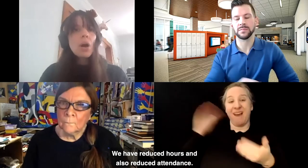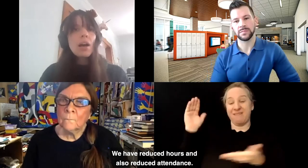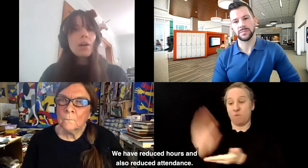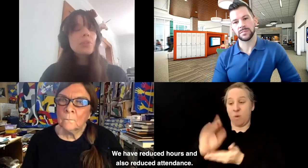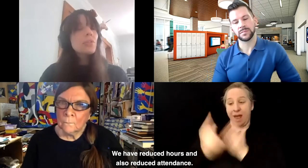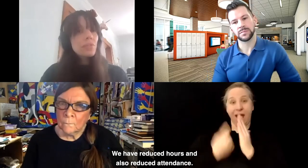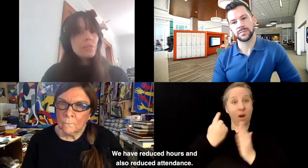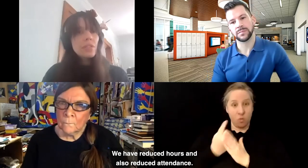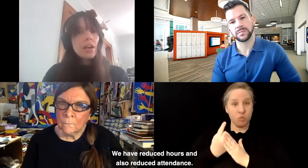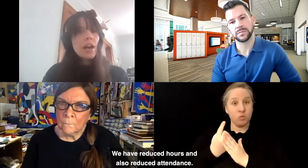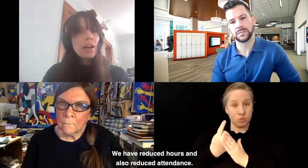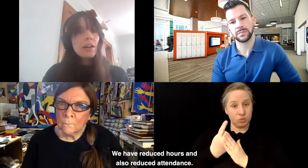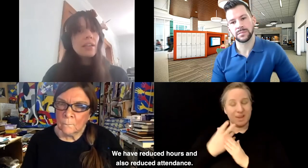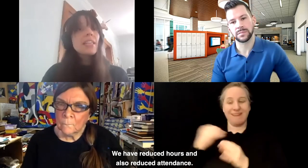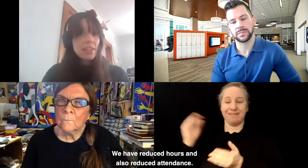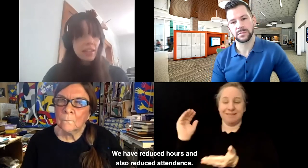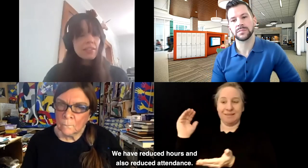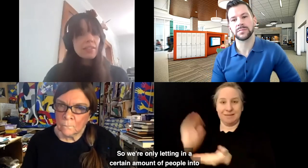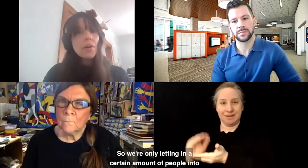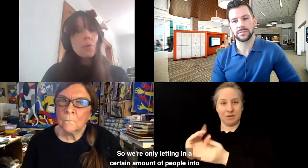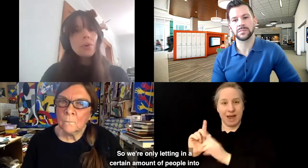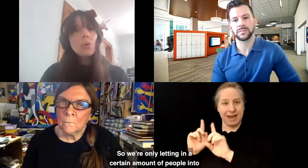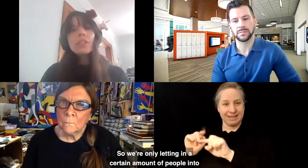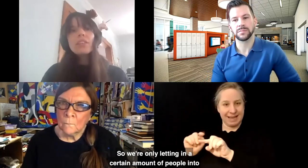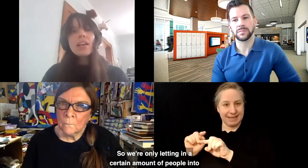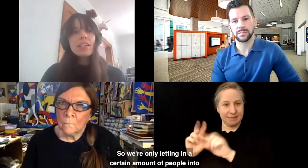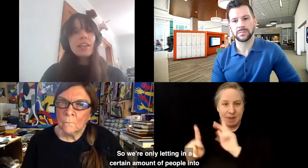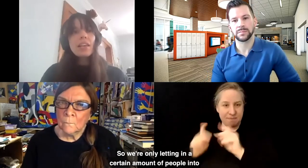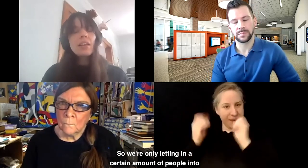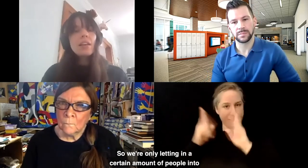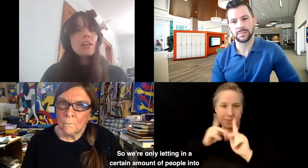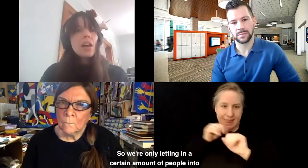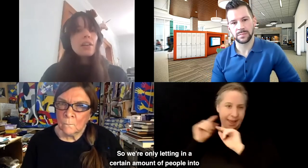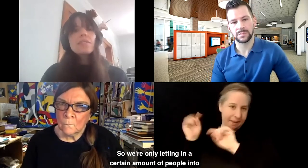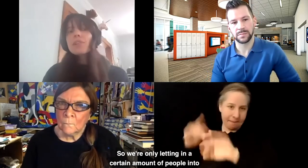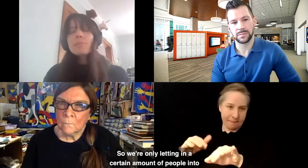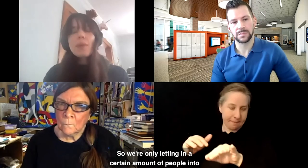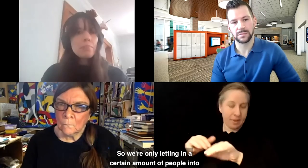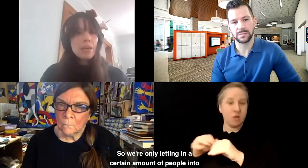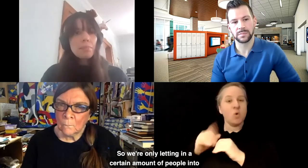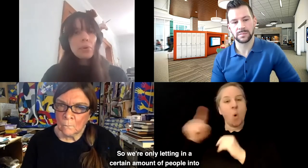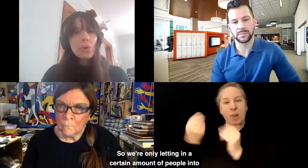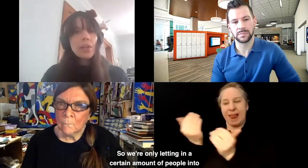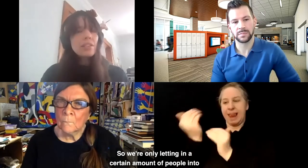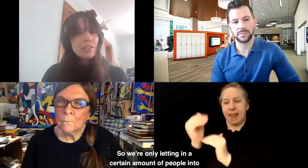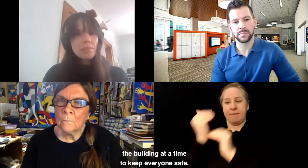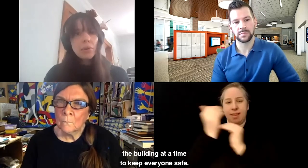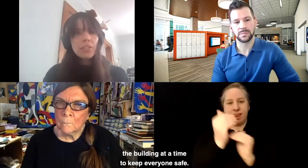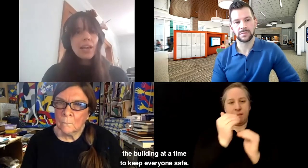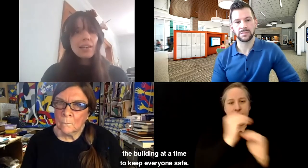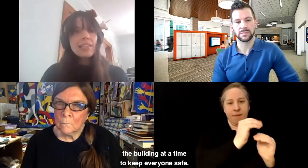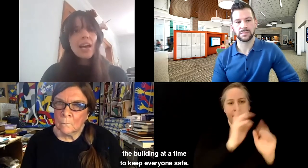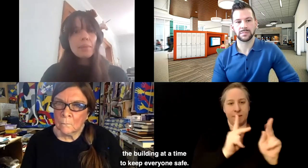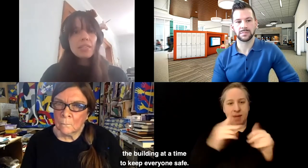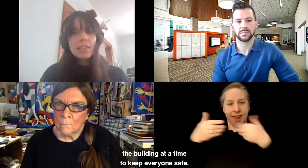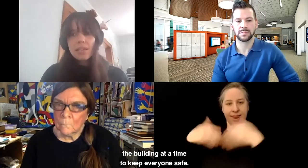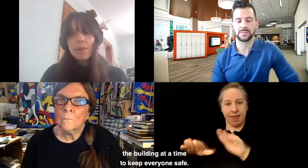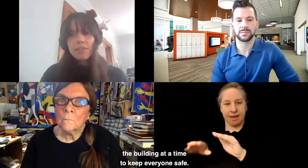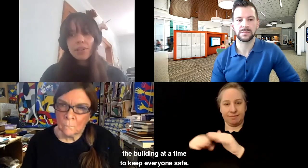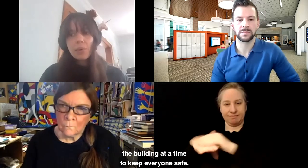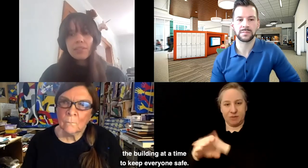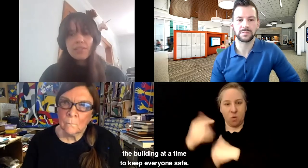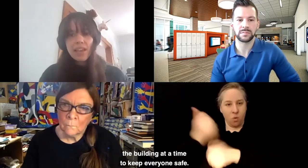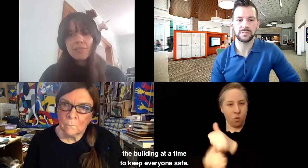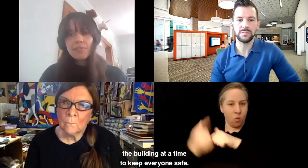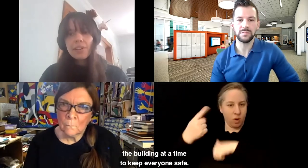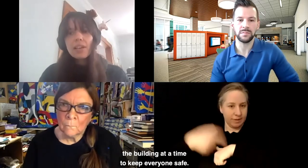reduced attendance. So we're only letting in a certain amount of people into the building at a time to keep